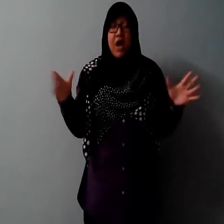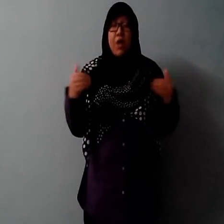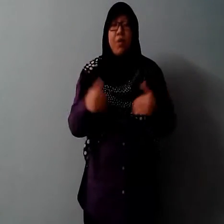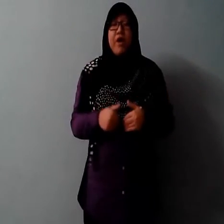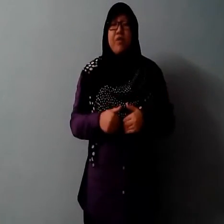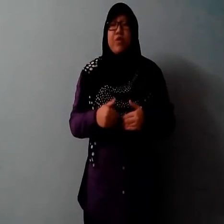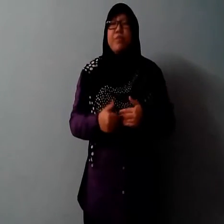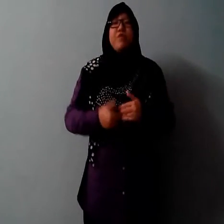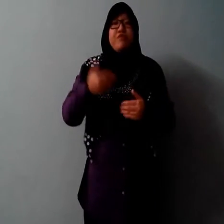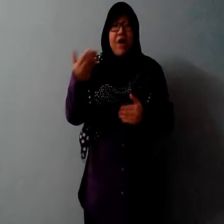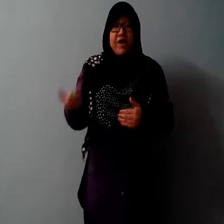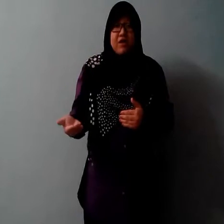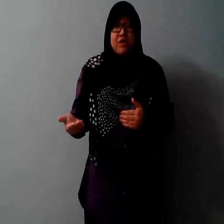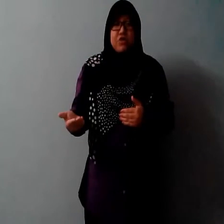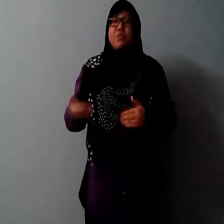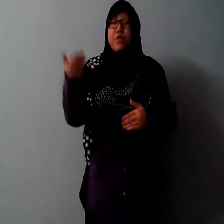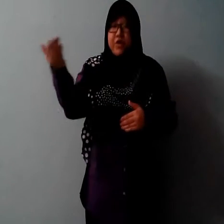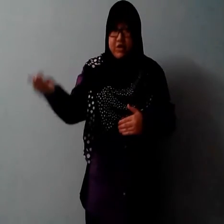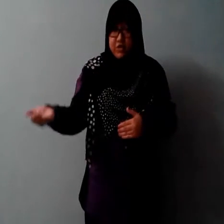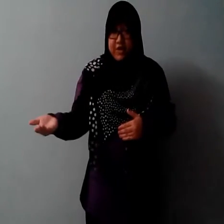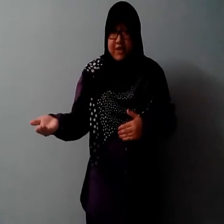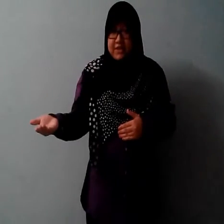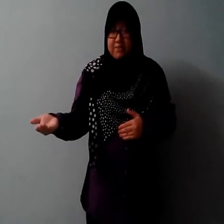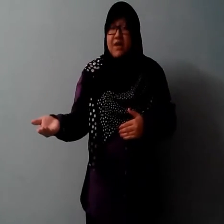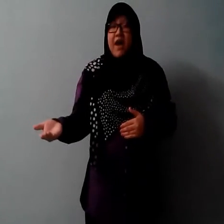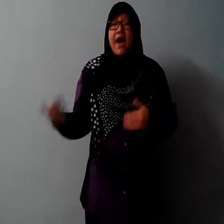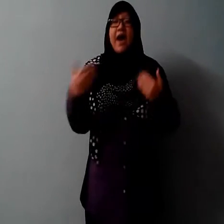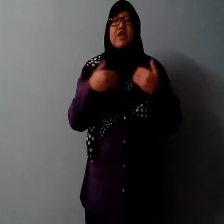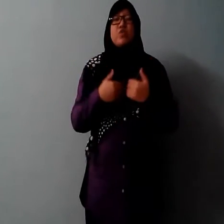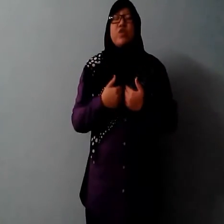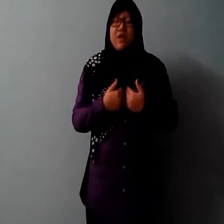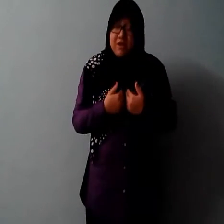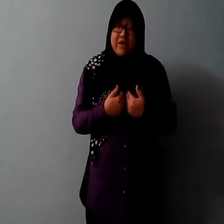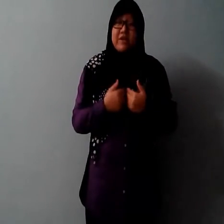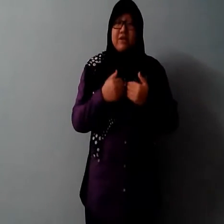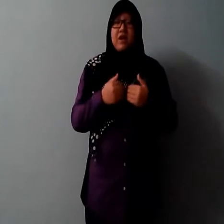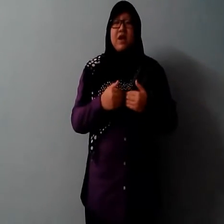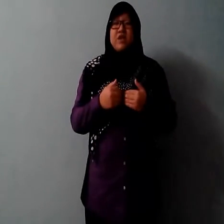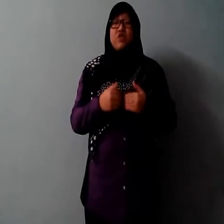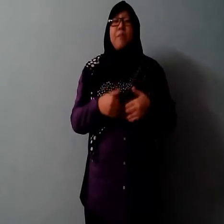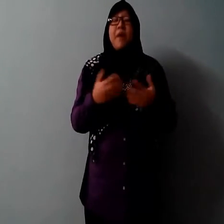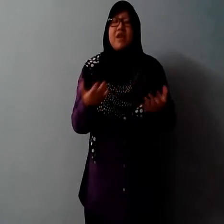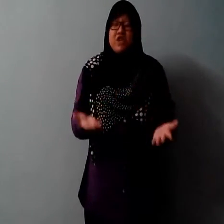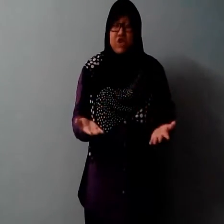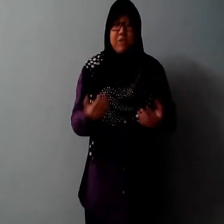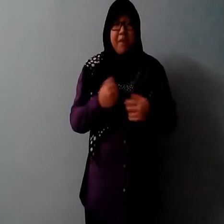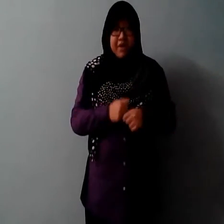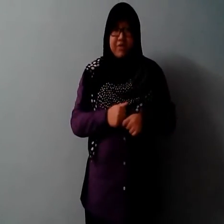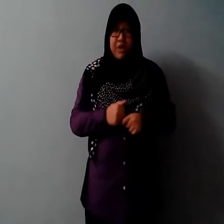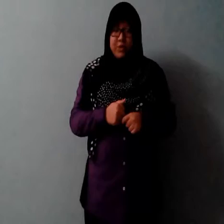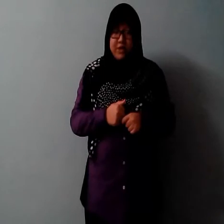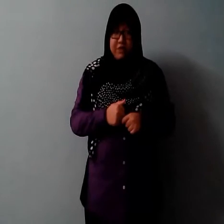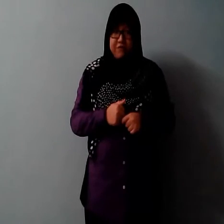where we provide good products to the customer as we learn to manage the bakery ourselves.